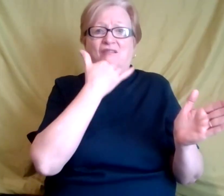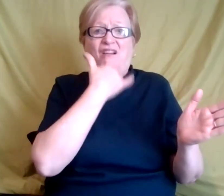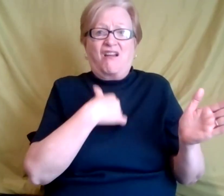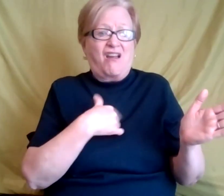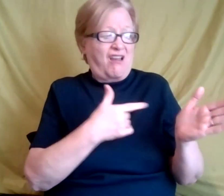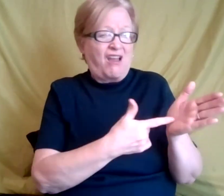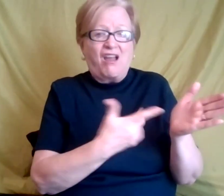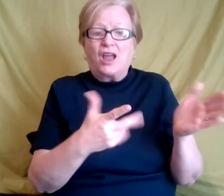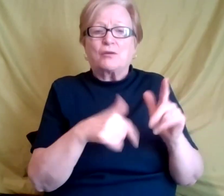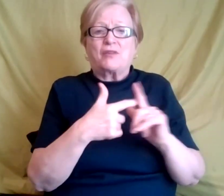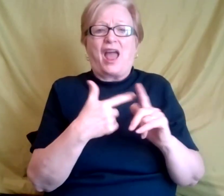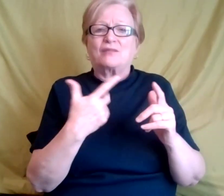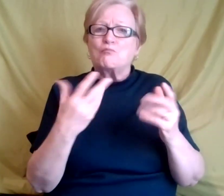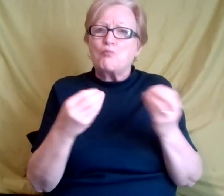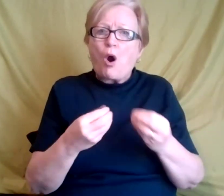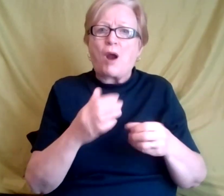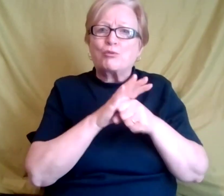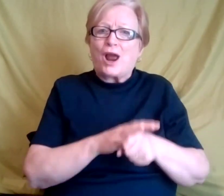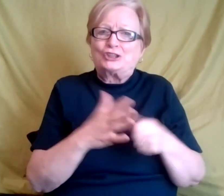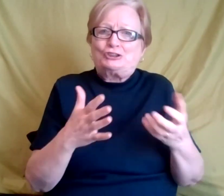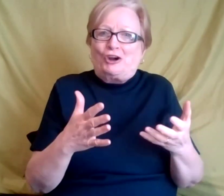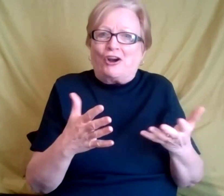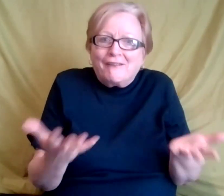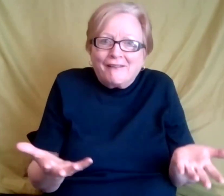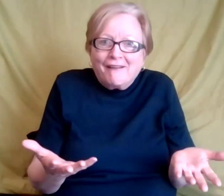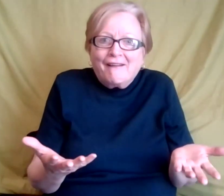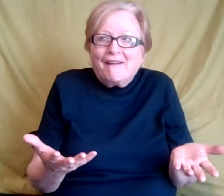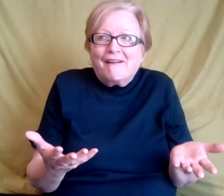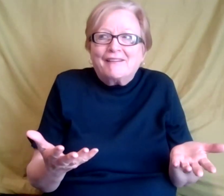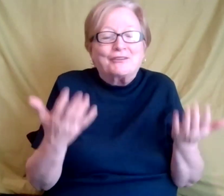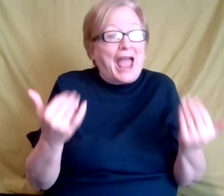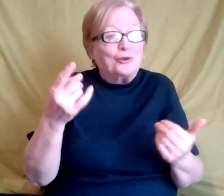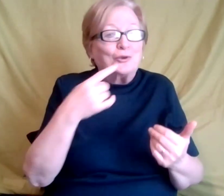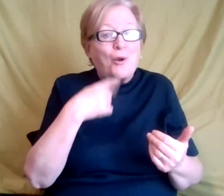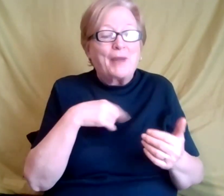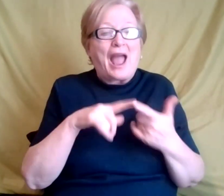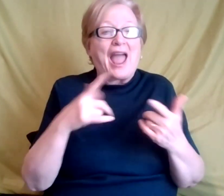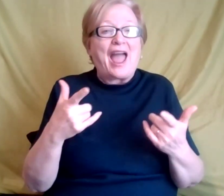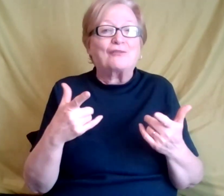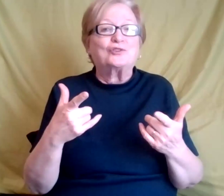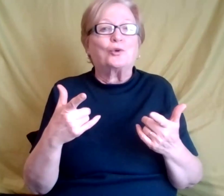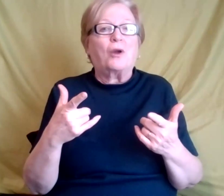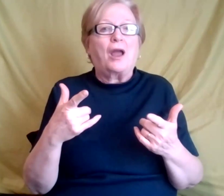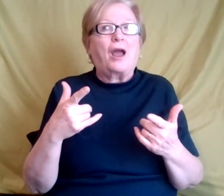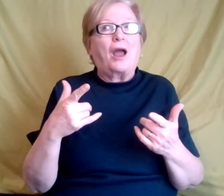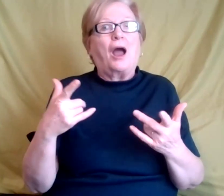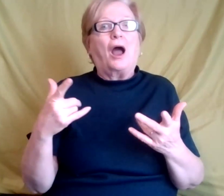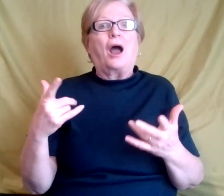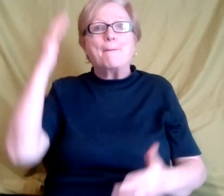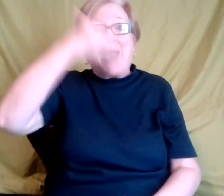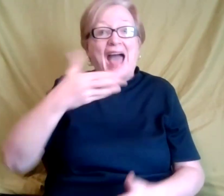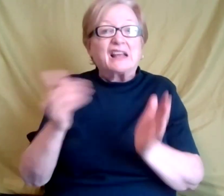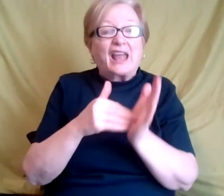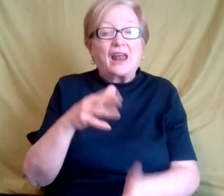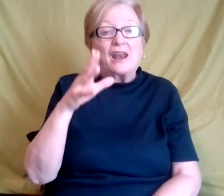to put on me again, it's like, okay, so you're telling me now I have to put my mask back on and I have to fake it.